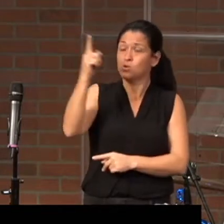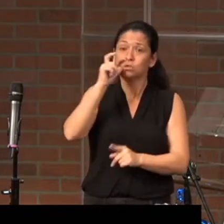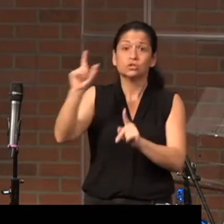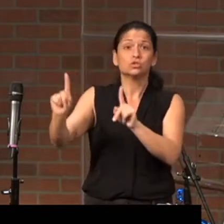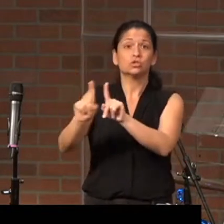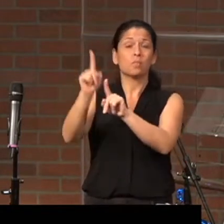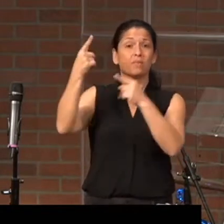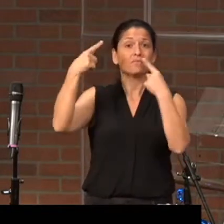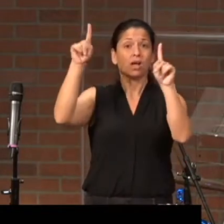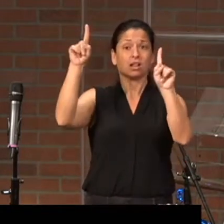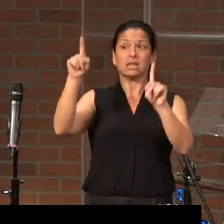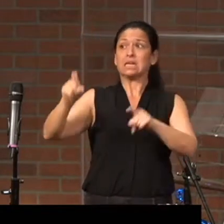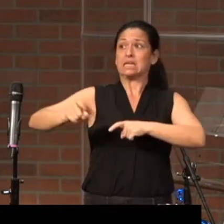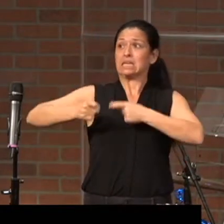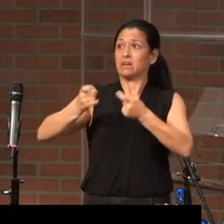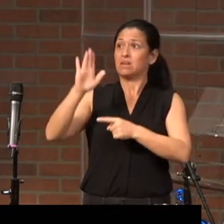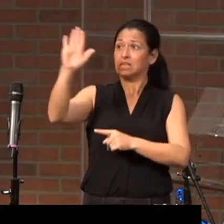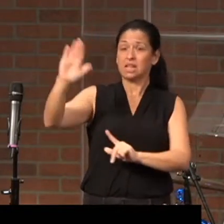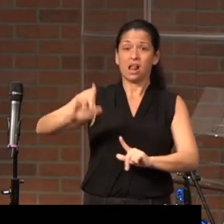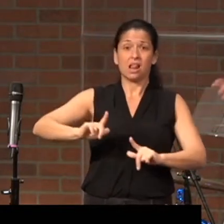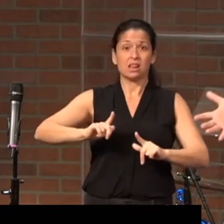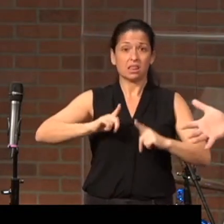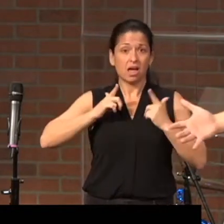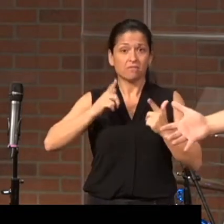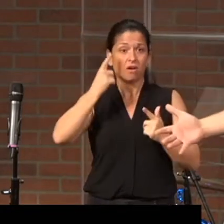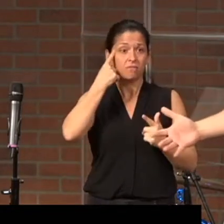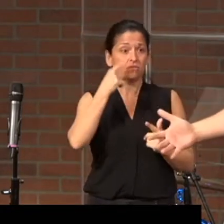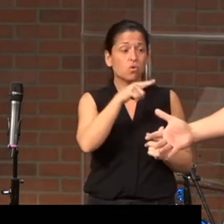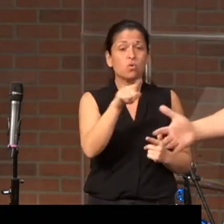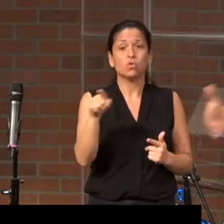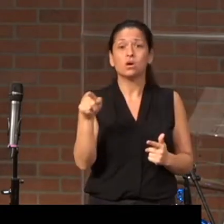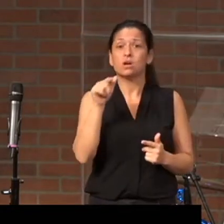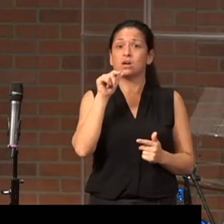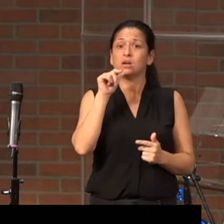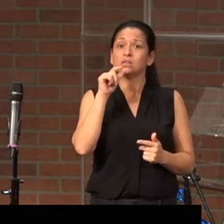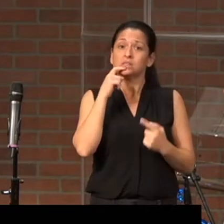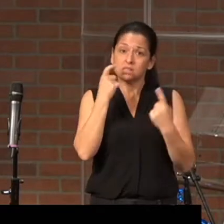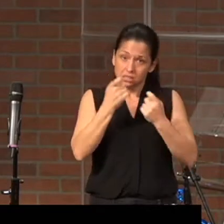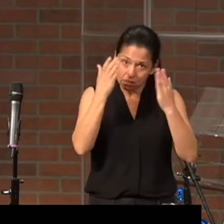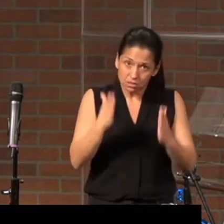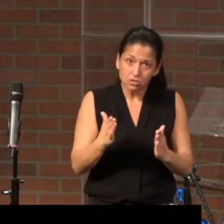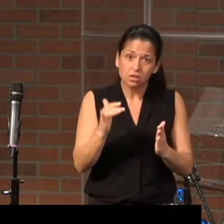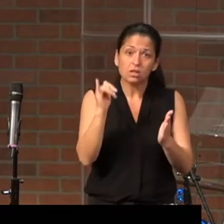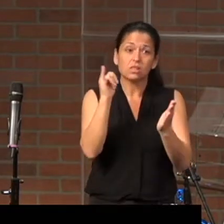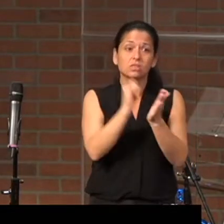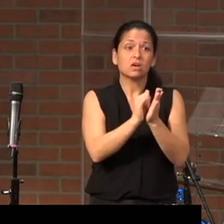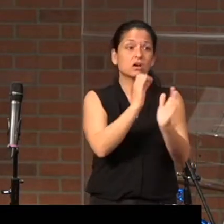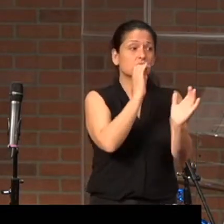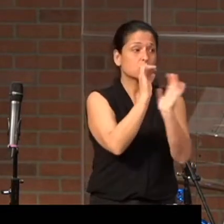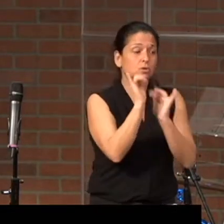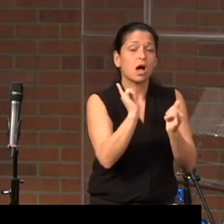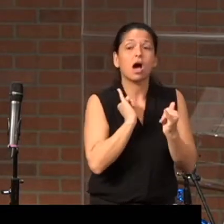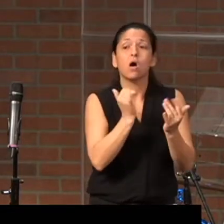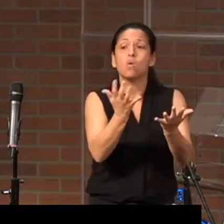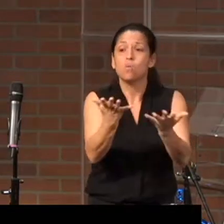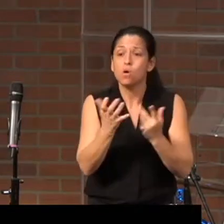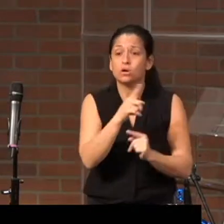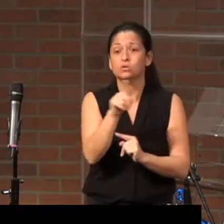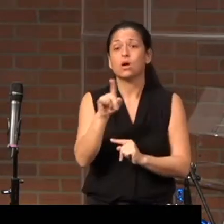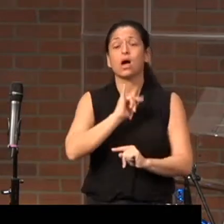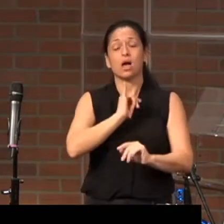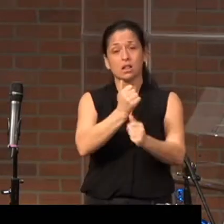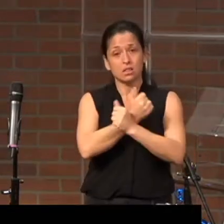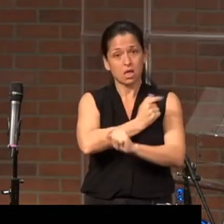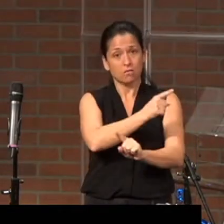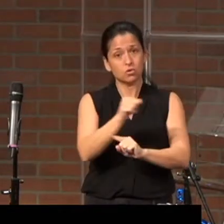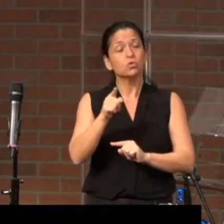and gives his life for the unrighteous, that communicates, I want you, I love